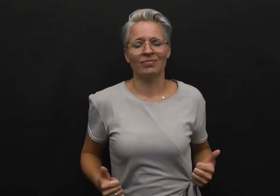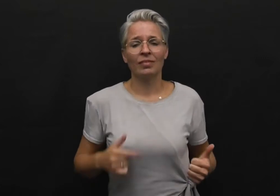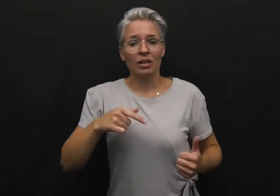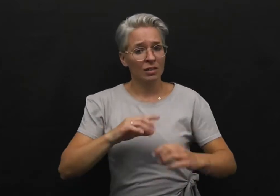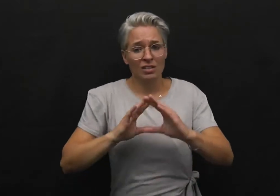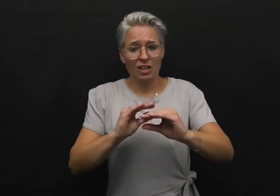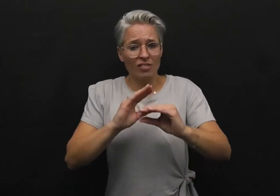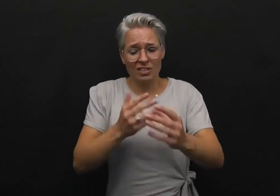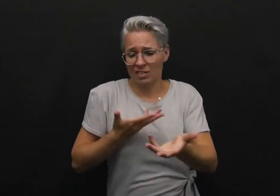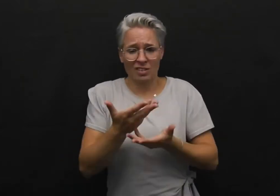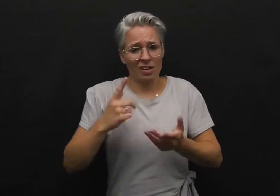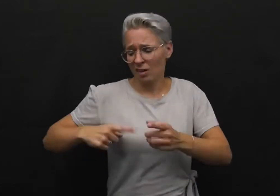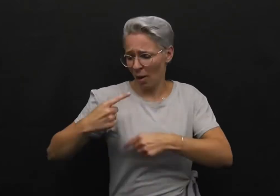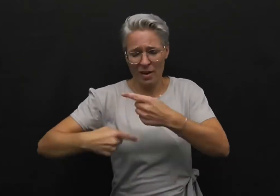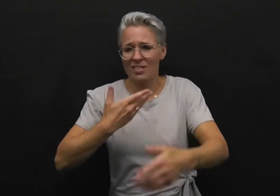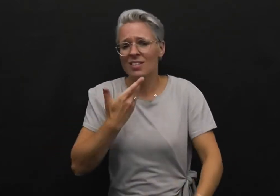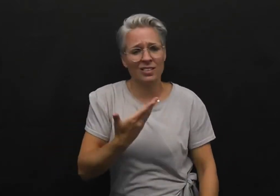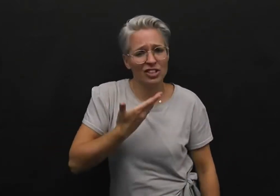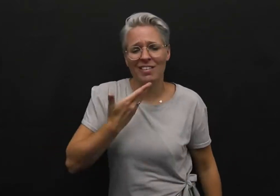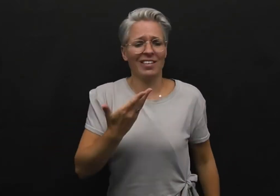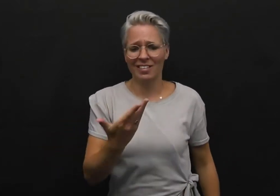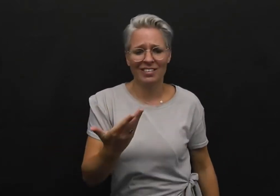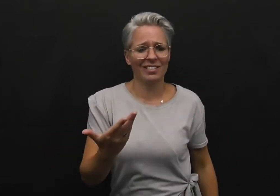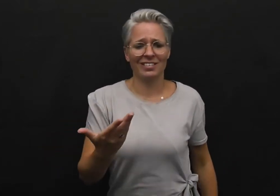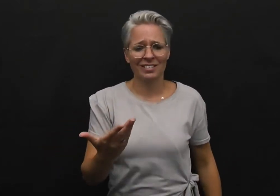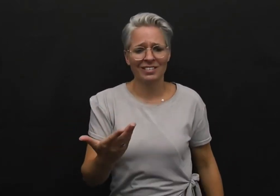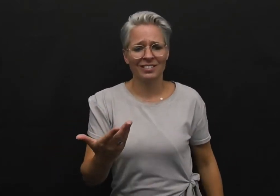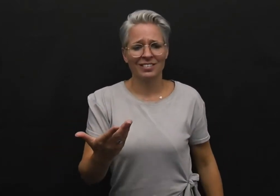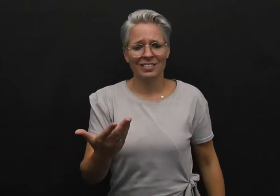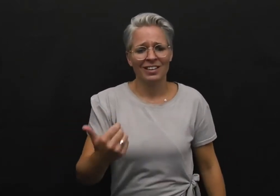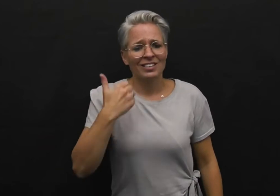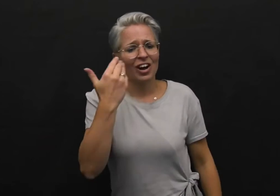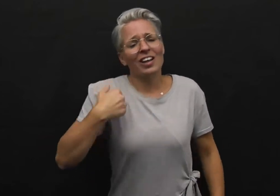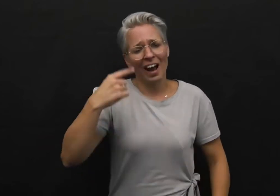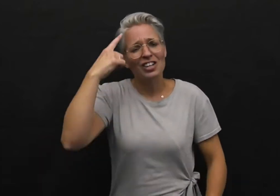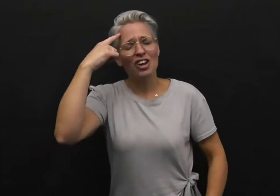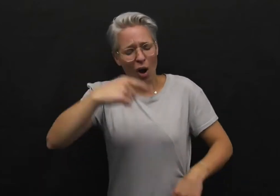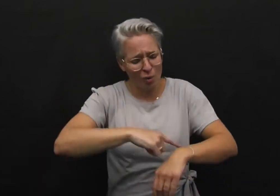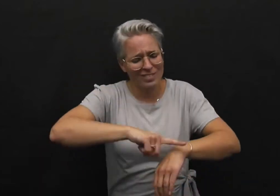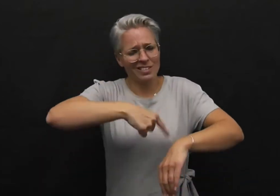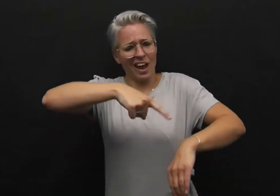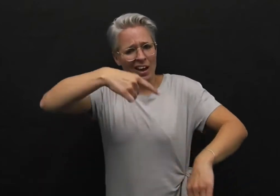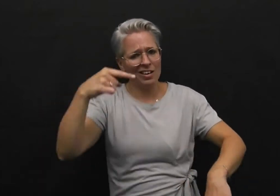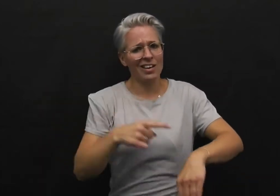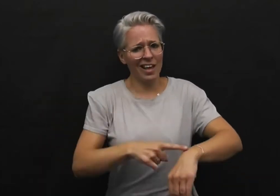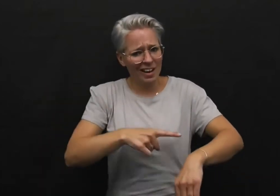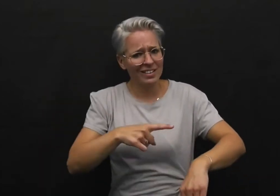This conversation ain't coming easily And darling I know it's getting late